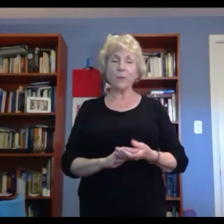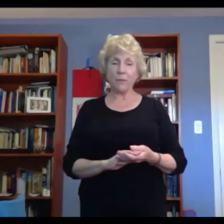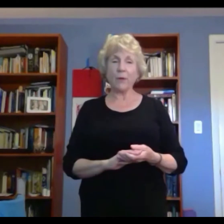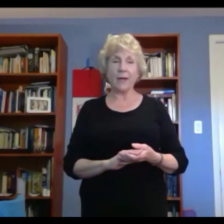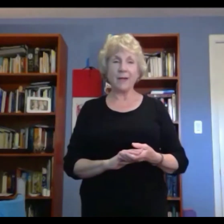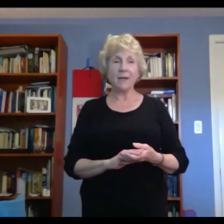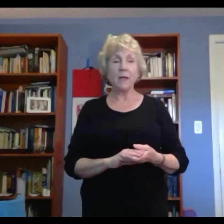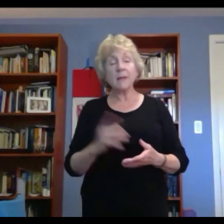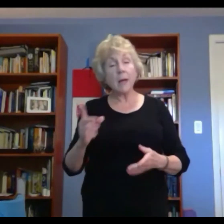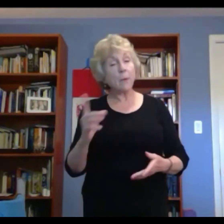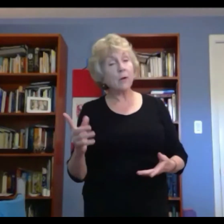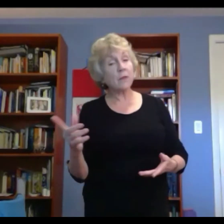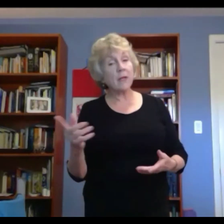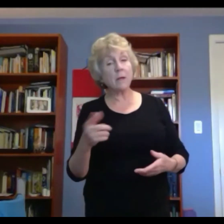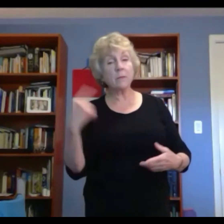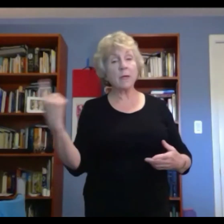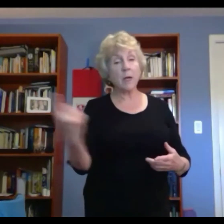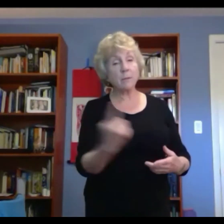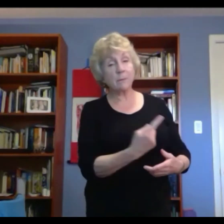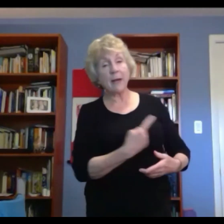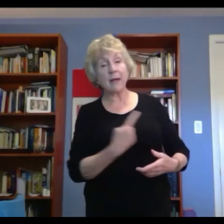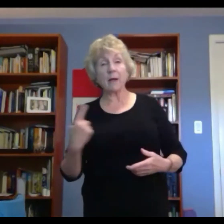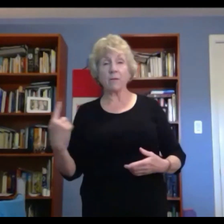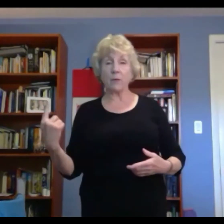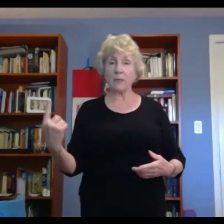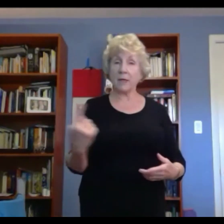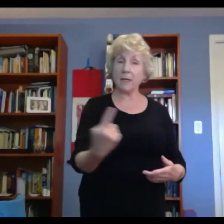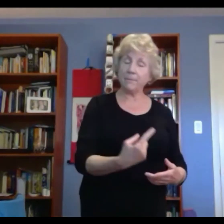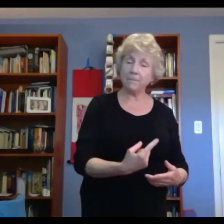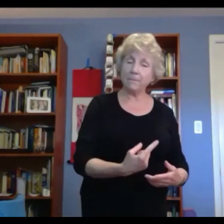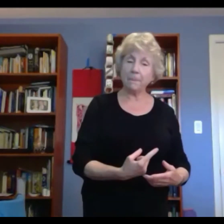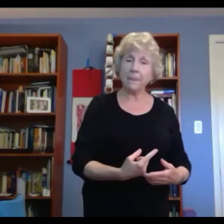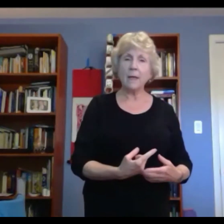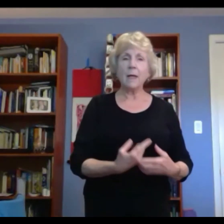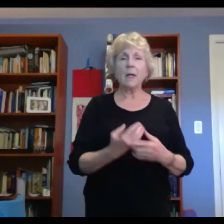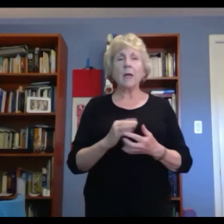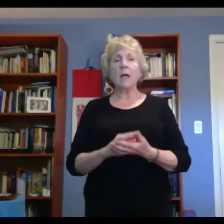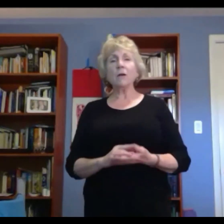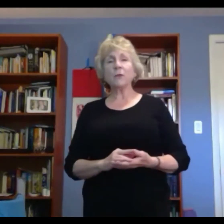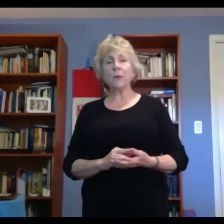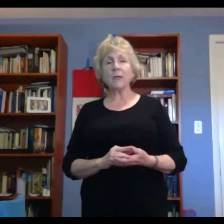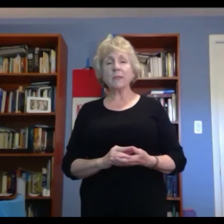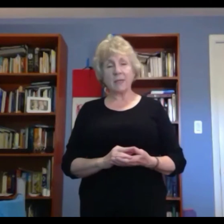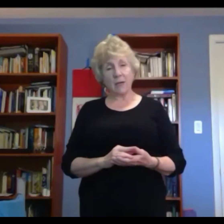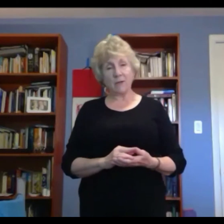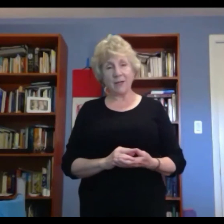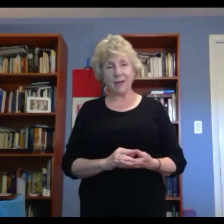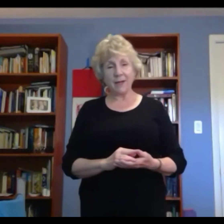refrain, that part of the hymn that comes back every time. Here's what it sounds like.